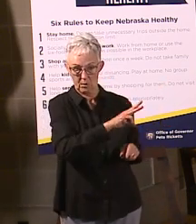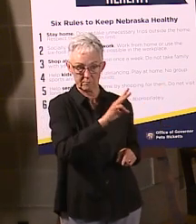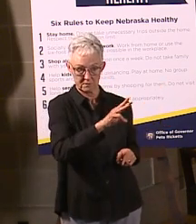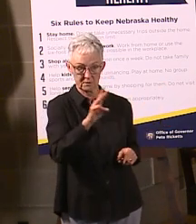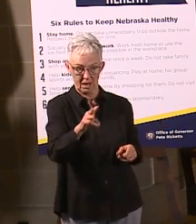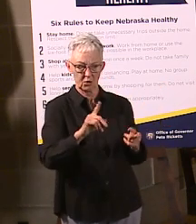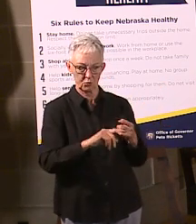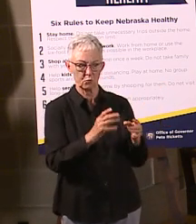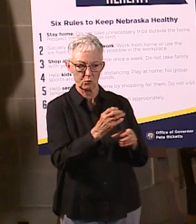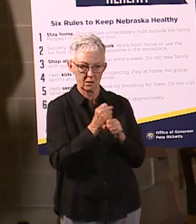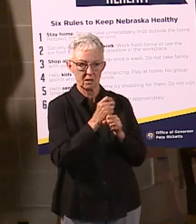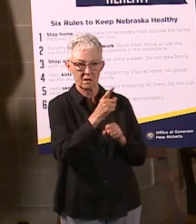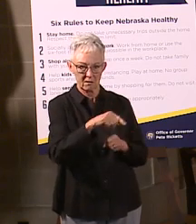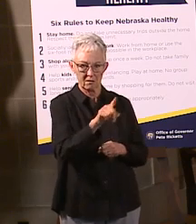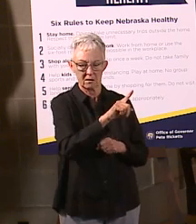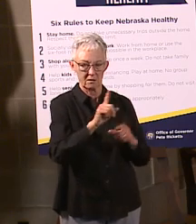get tested.